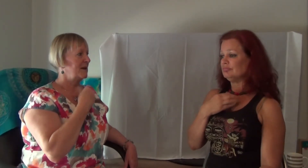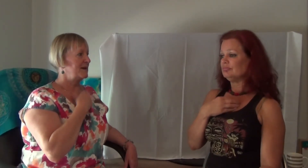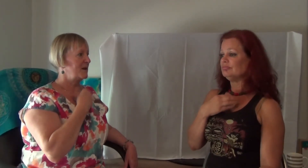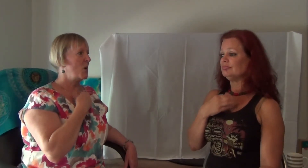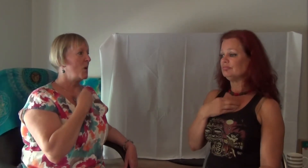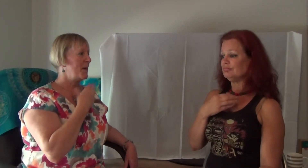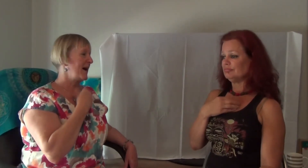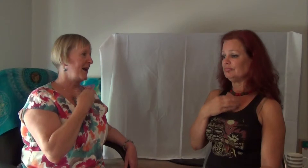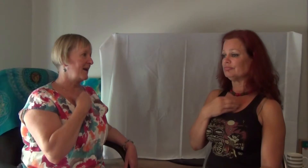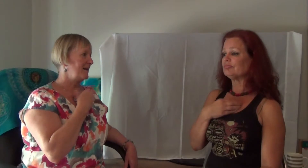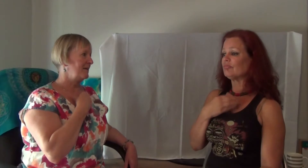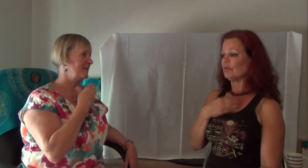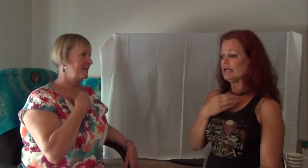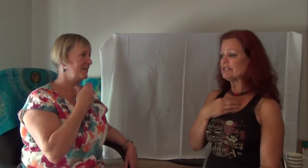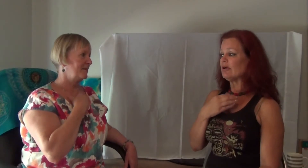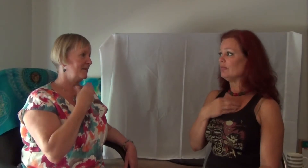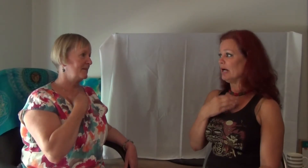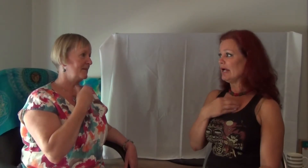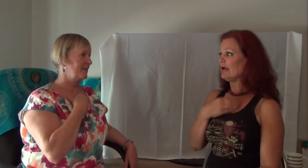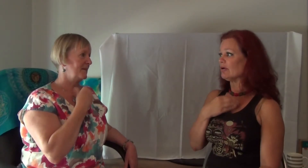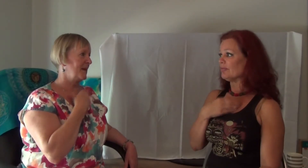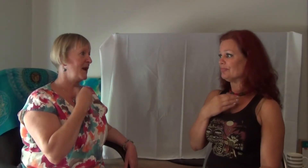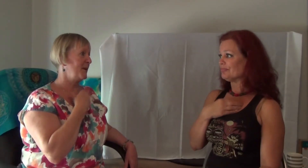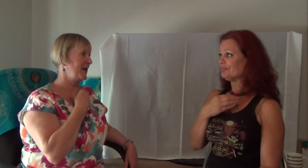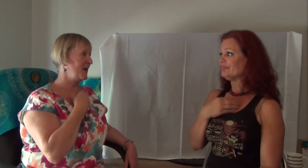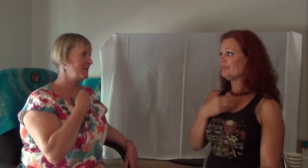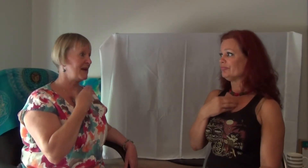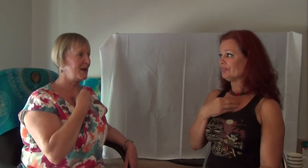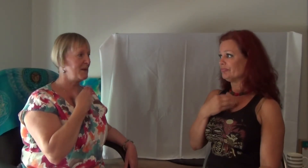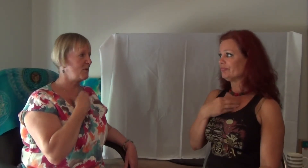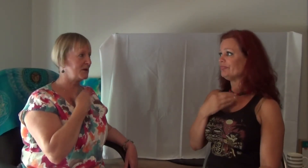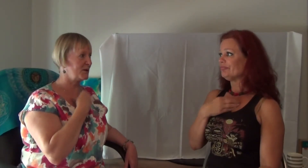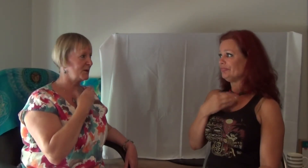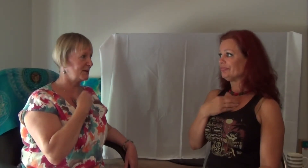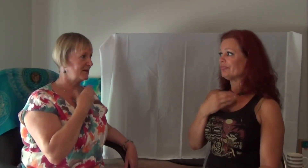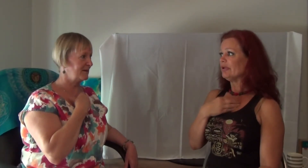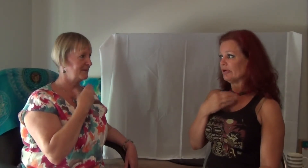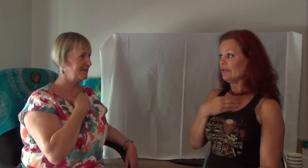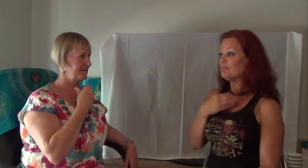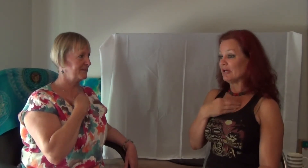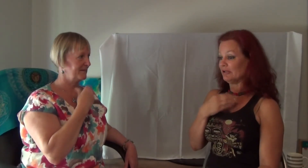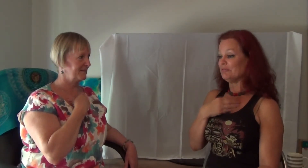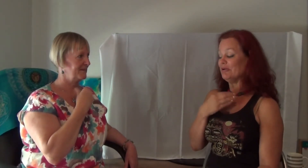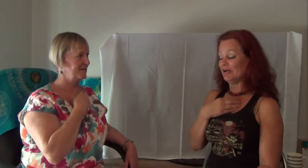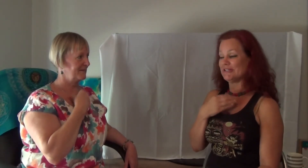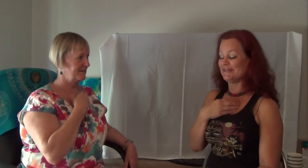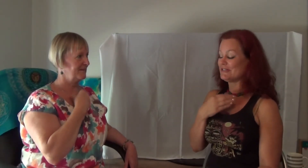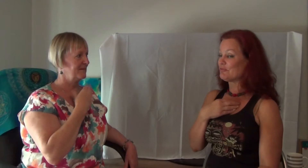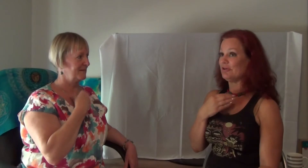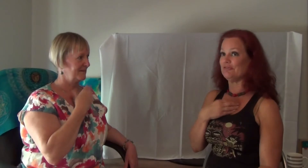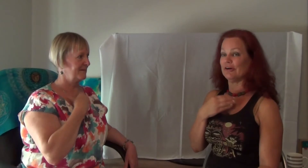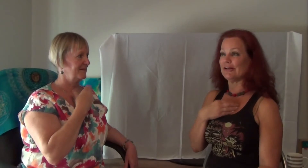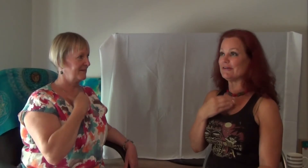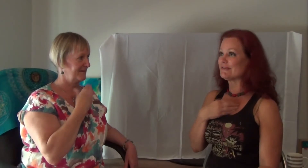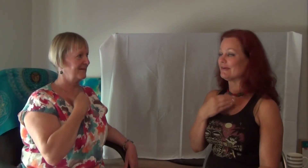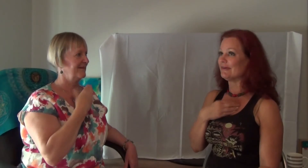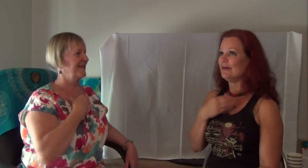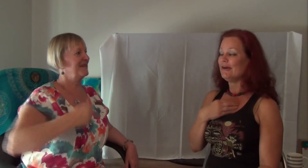Releasing all my anger. Releasing all my anger. Hearing them telling me what to do. Hearing them telling me what to do. It's pretty funny, isn't it? I